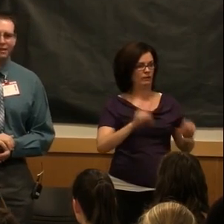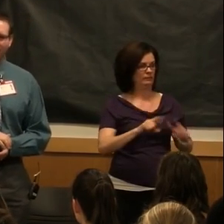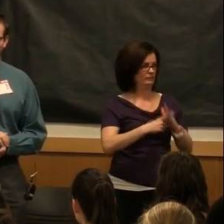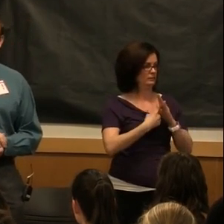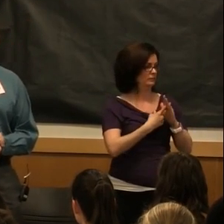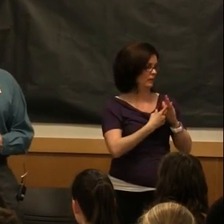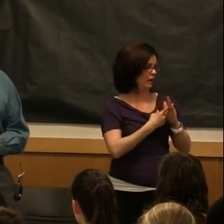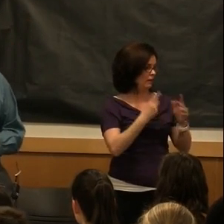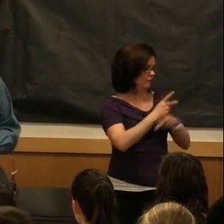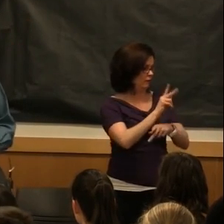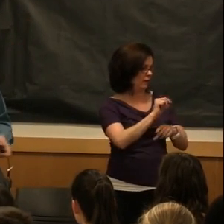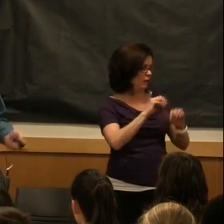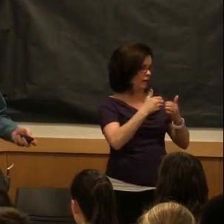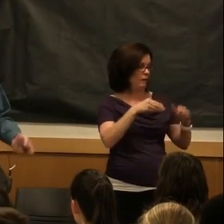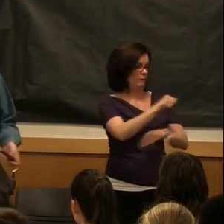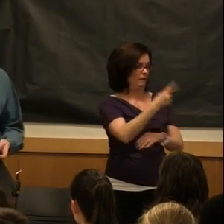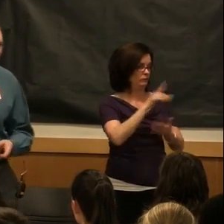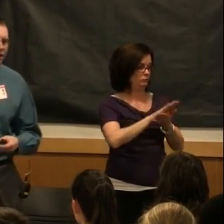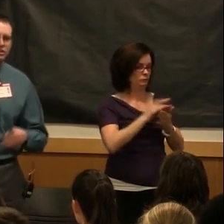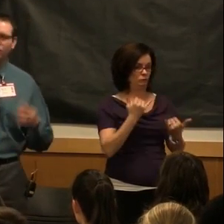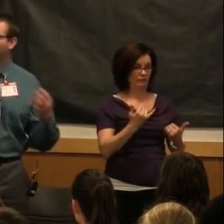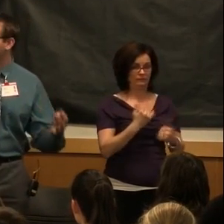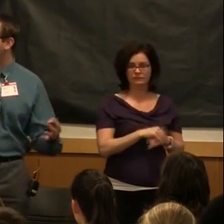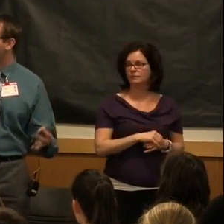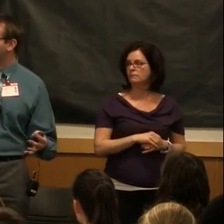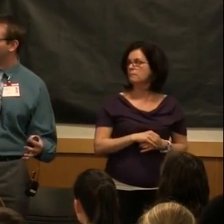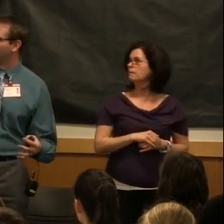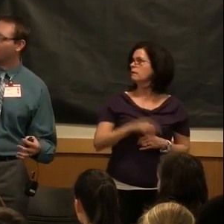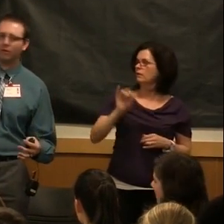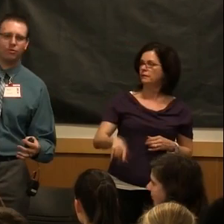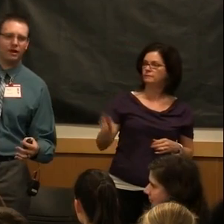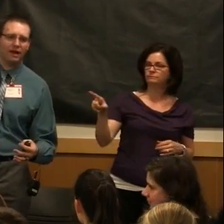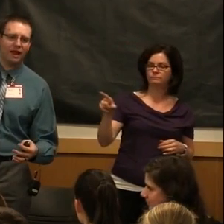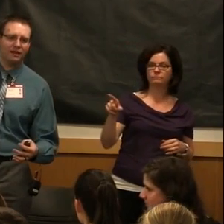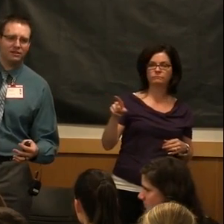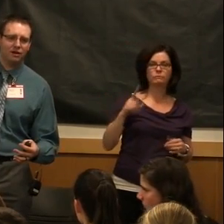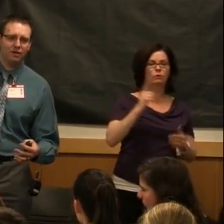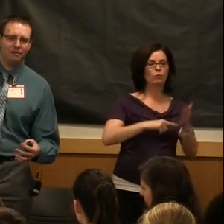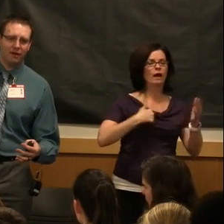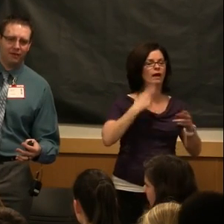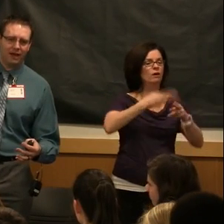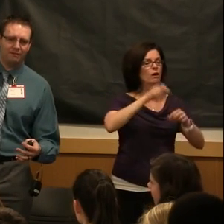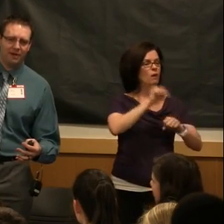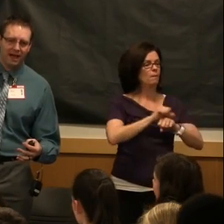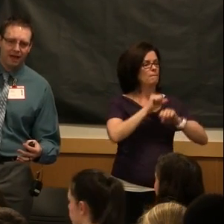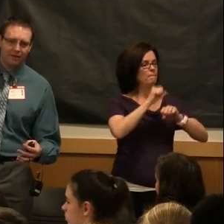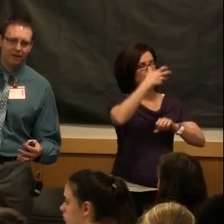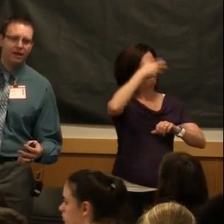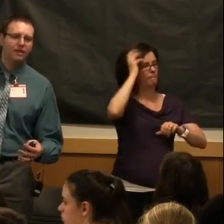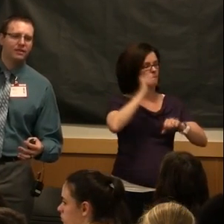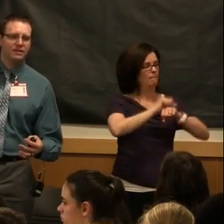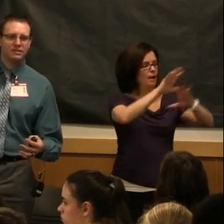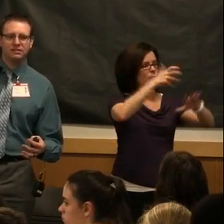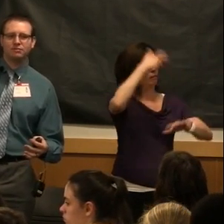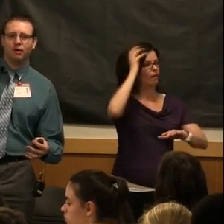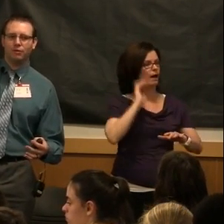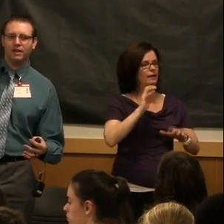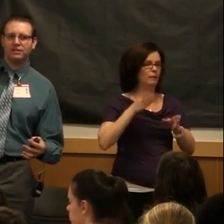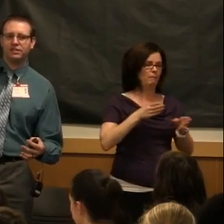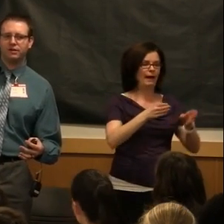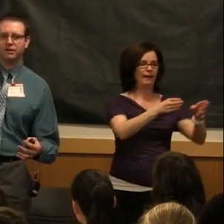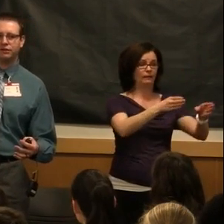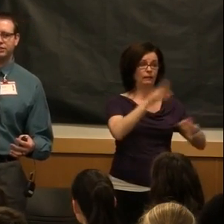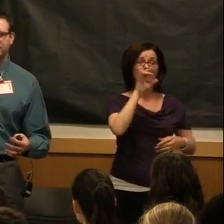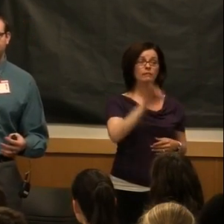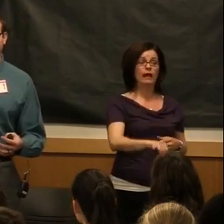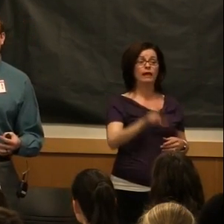start working on paying for school right now. So with that, we're going to start with what I like to call the mountain lion path. This is what